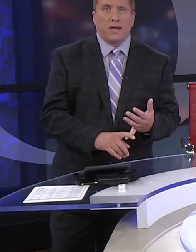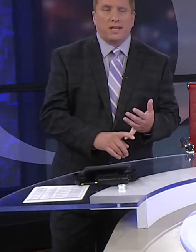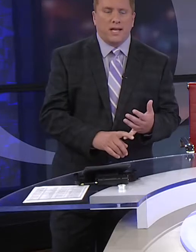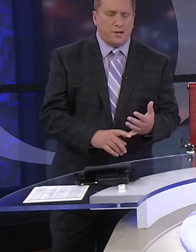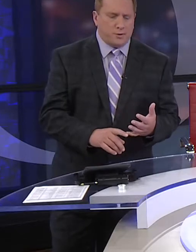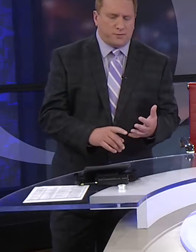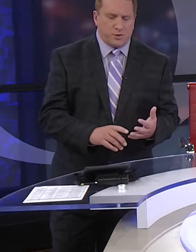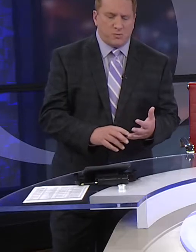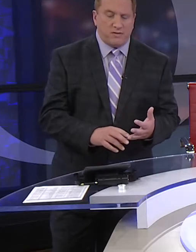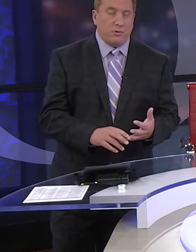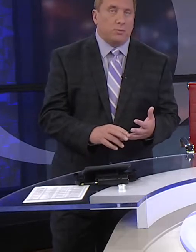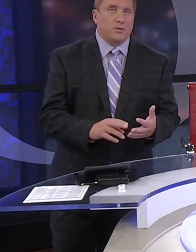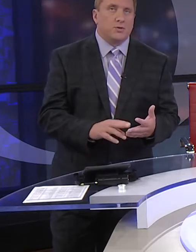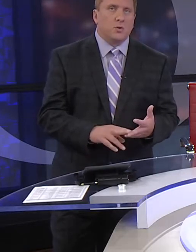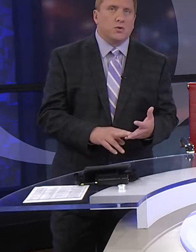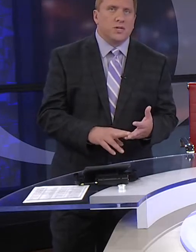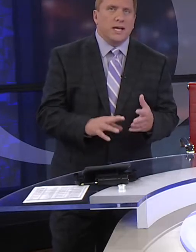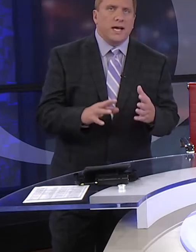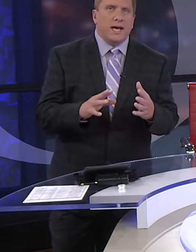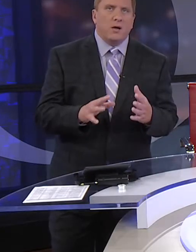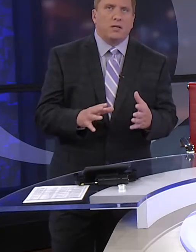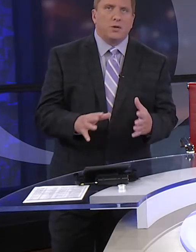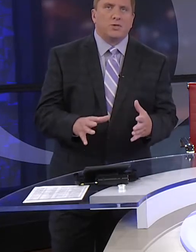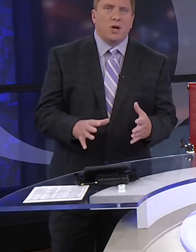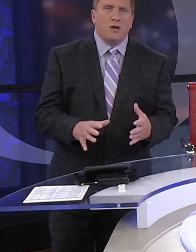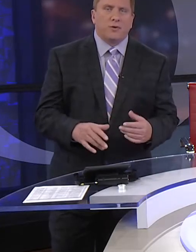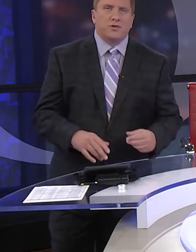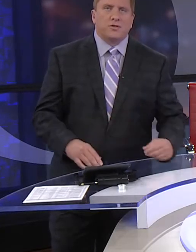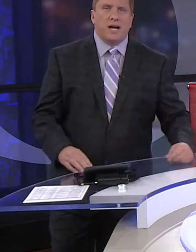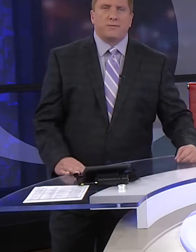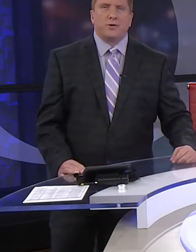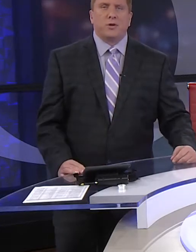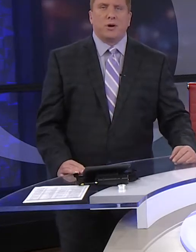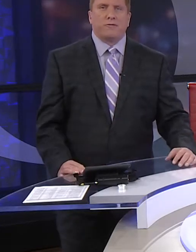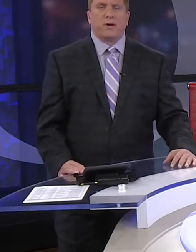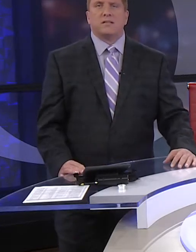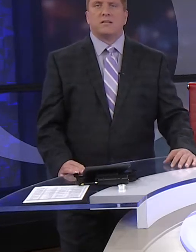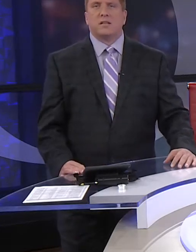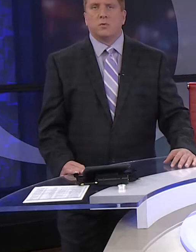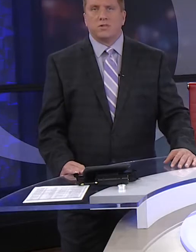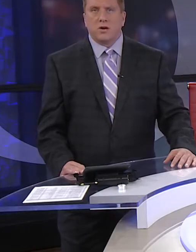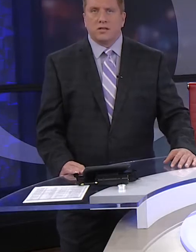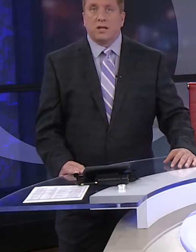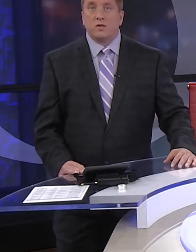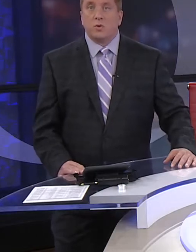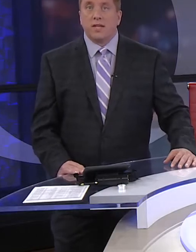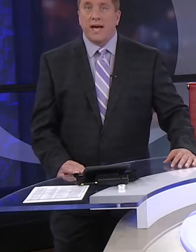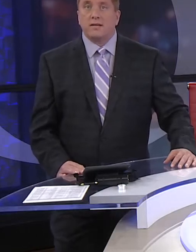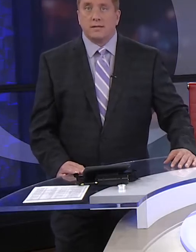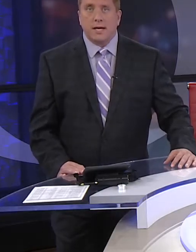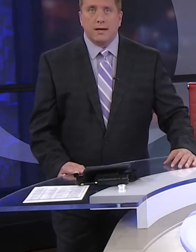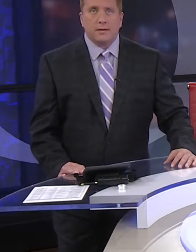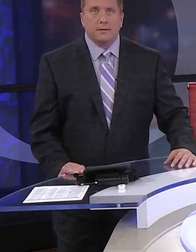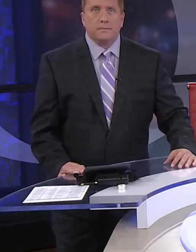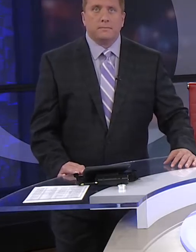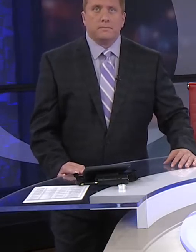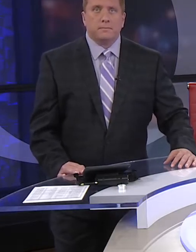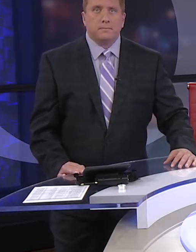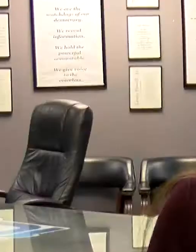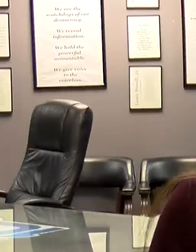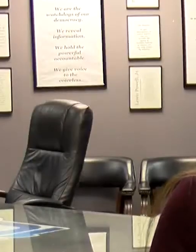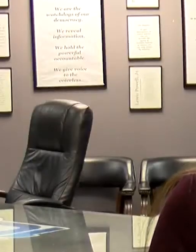Department and leaders for Springfield Public Schools held a news conference this afternoon and our Frances Lynn was there to tell us what they had to say.